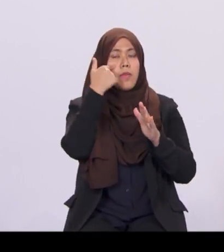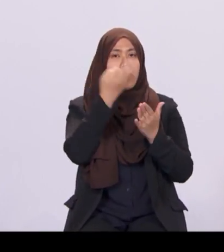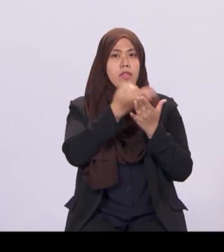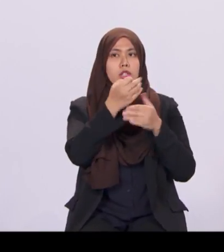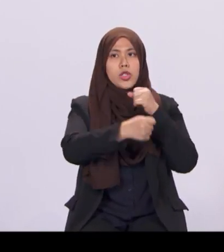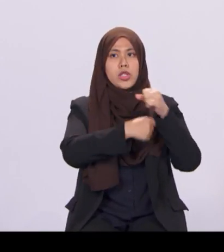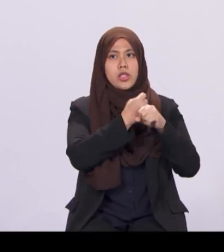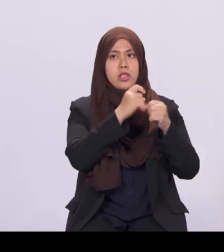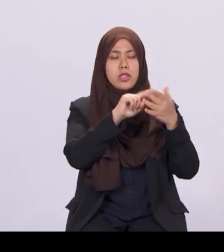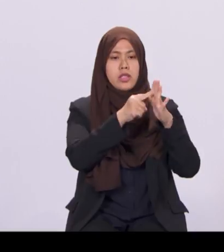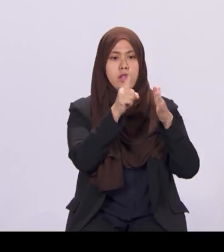31 March 2019.